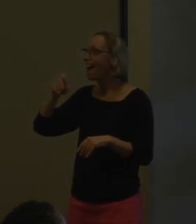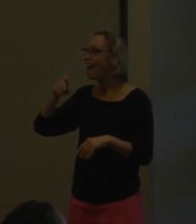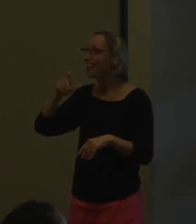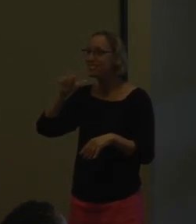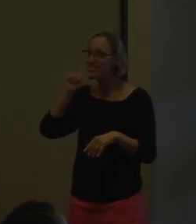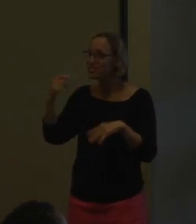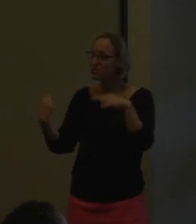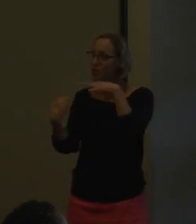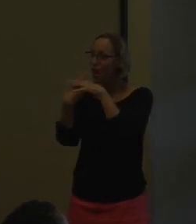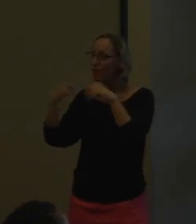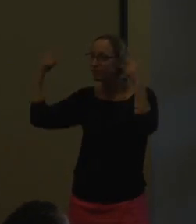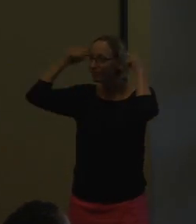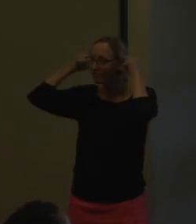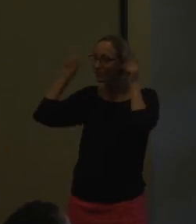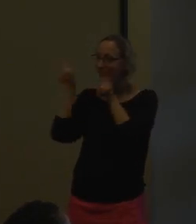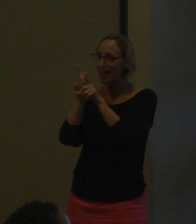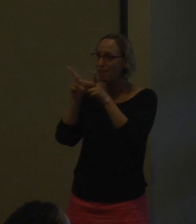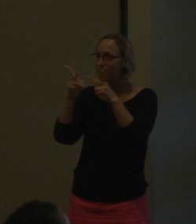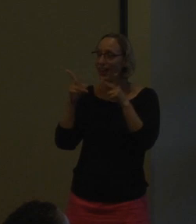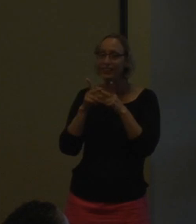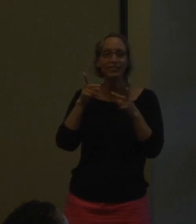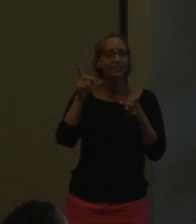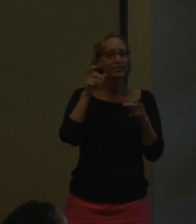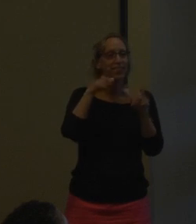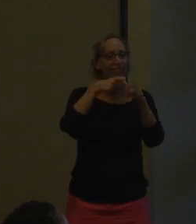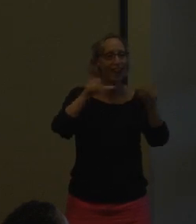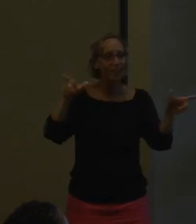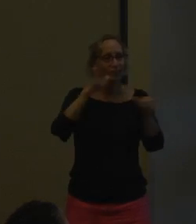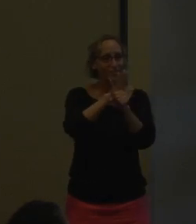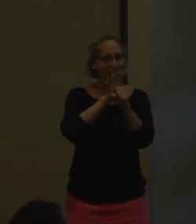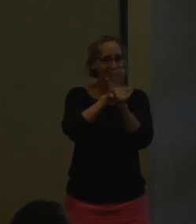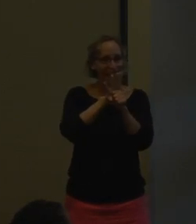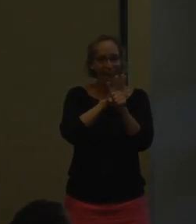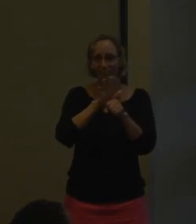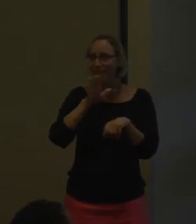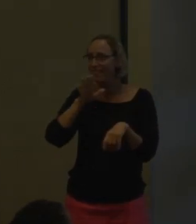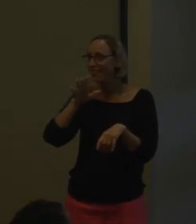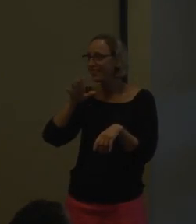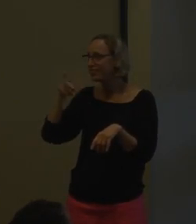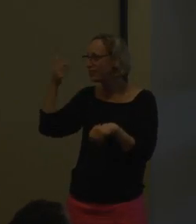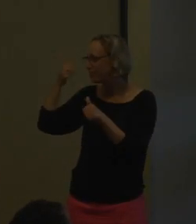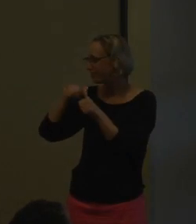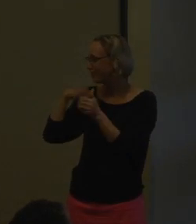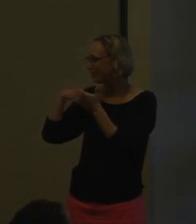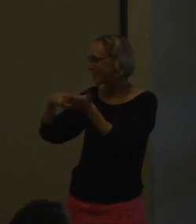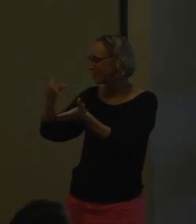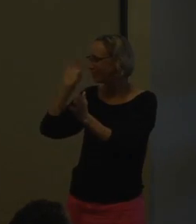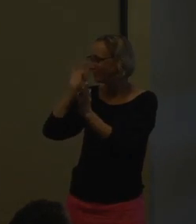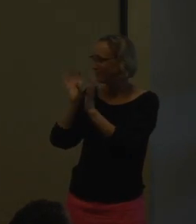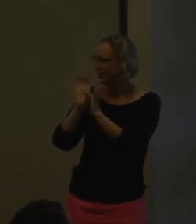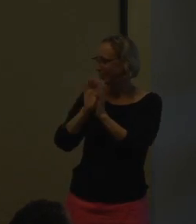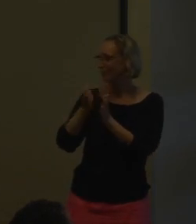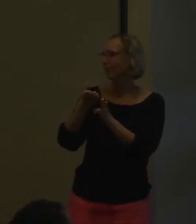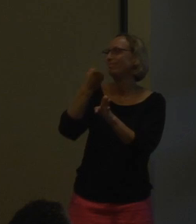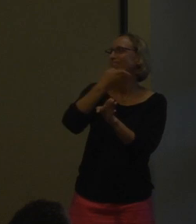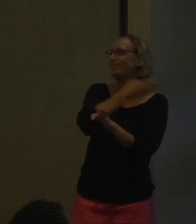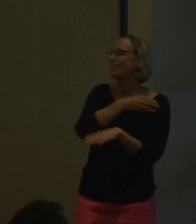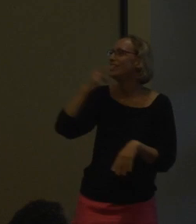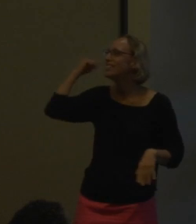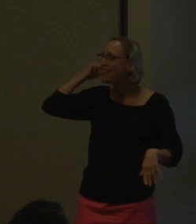And we've learned that it really doesn't, it shows up in the same place, the language area in the brain, and I have a picture of